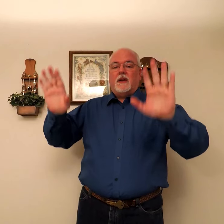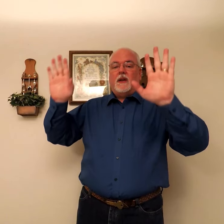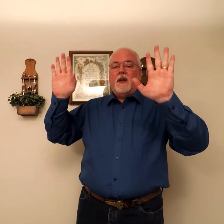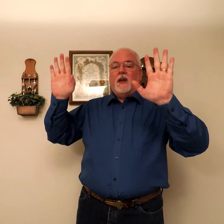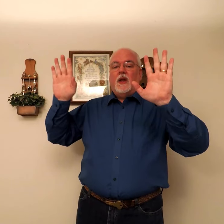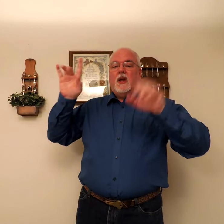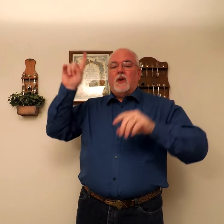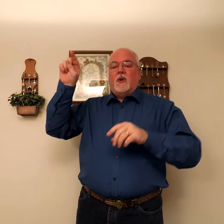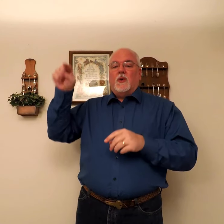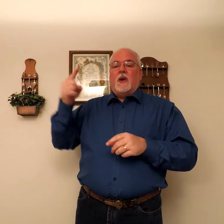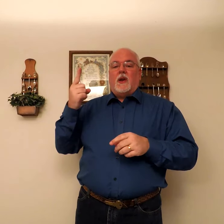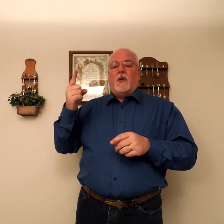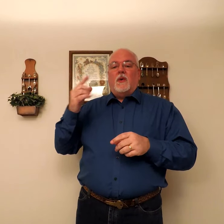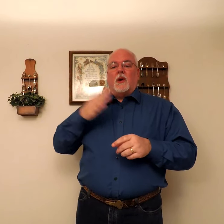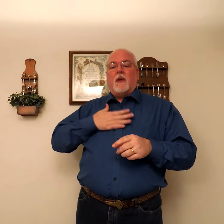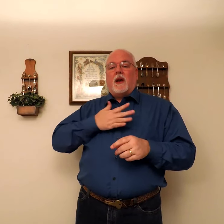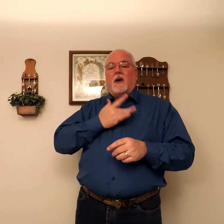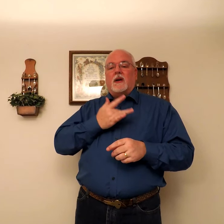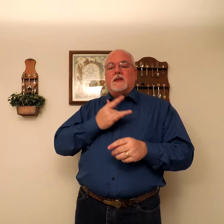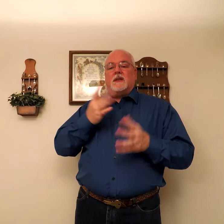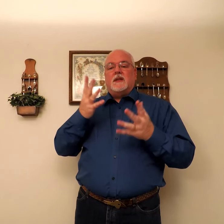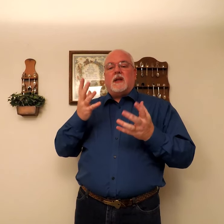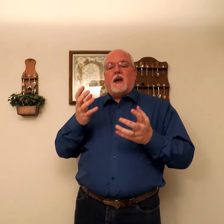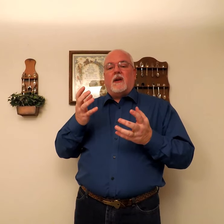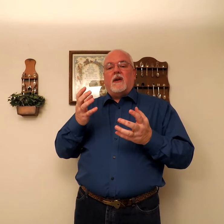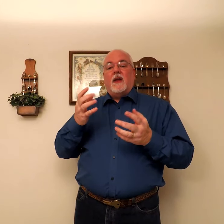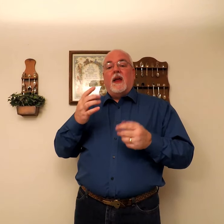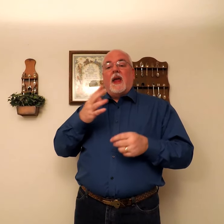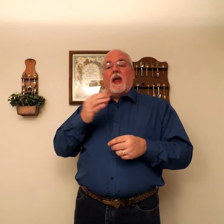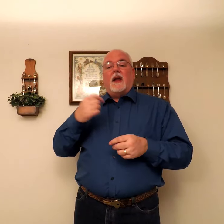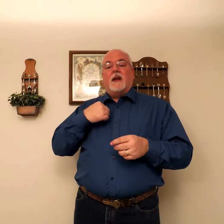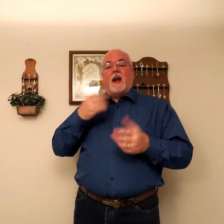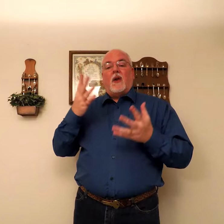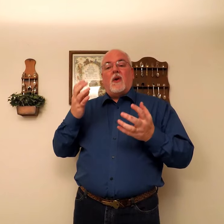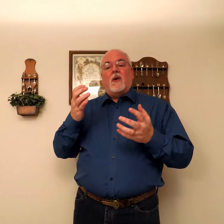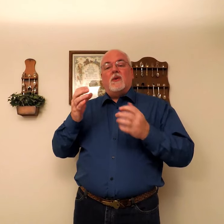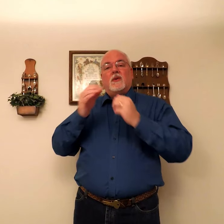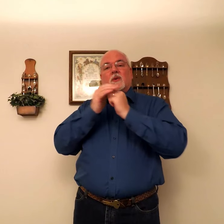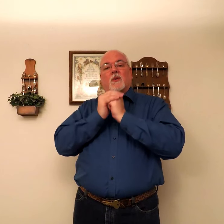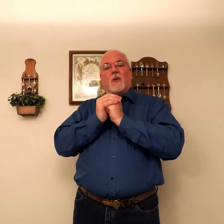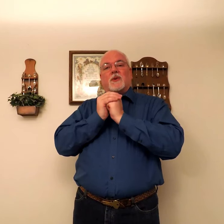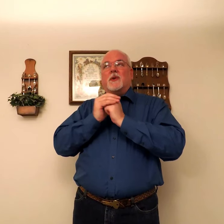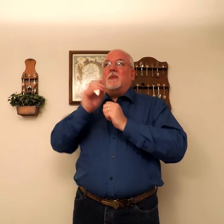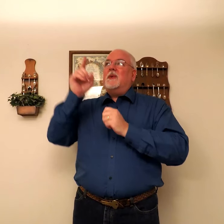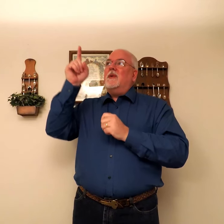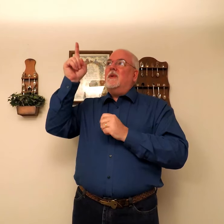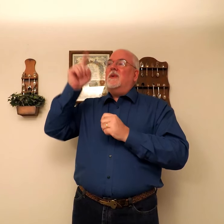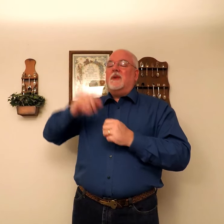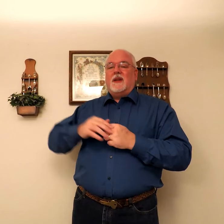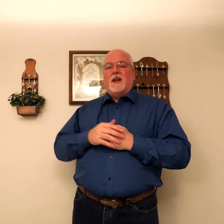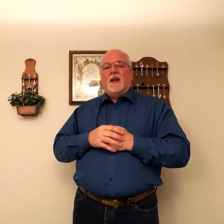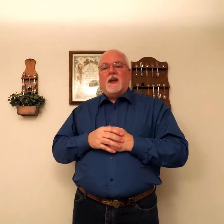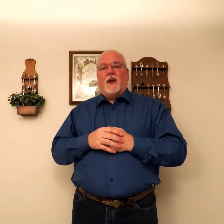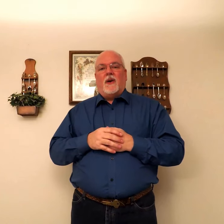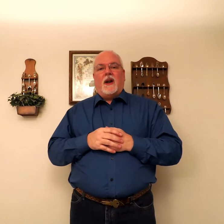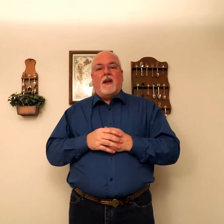You alone are my heart's desire. And I long. To worship you. All right.